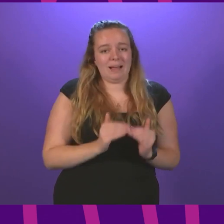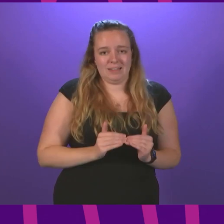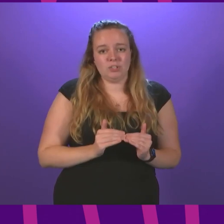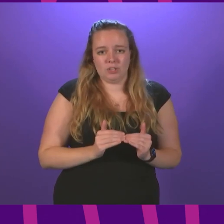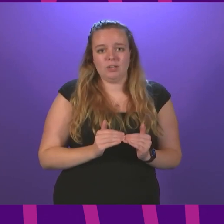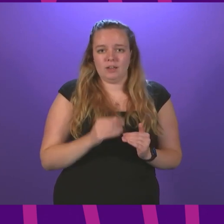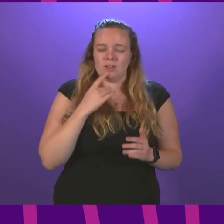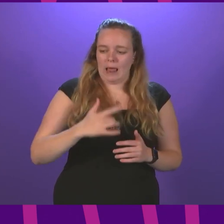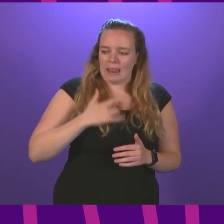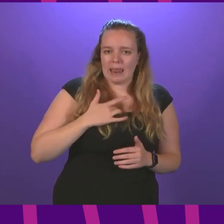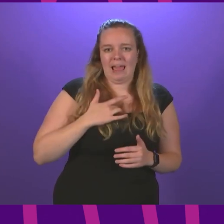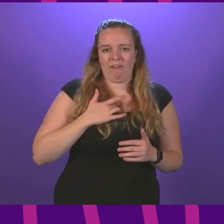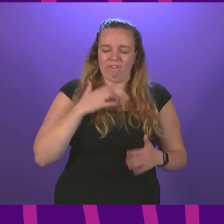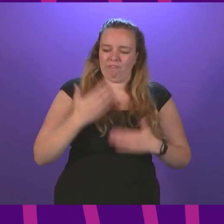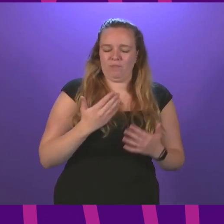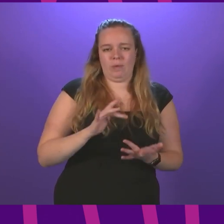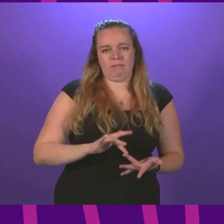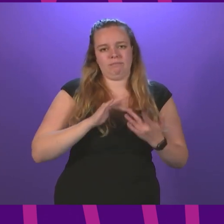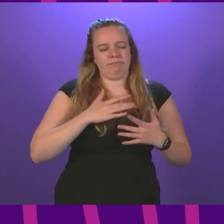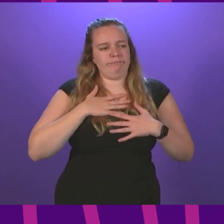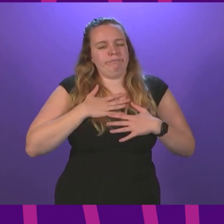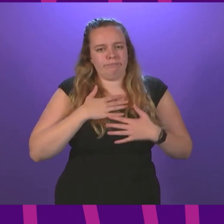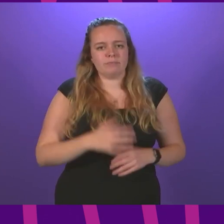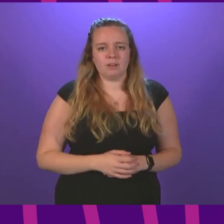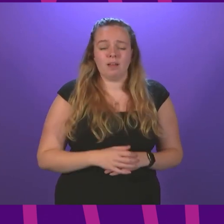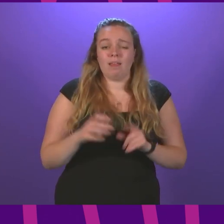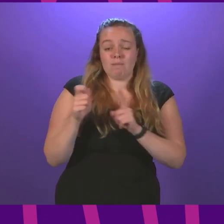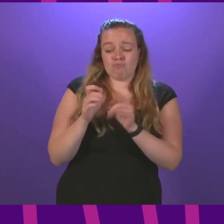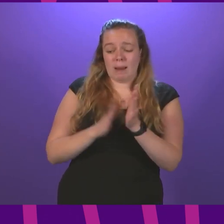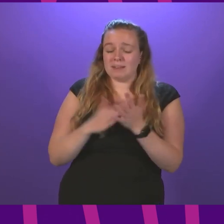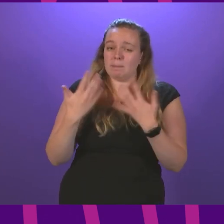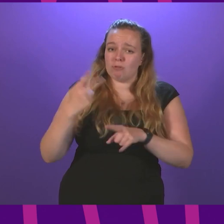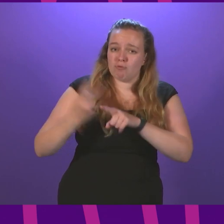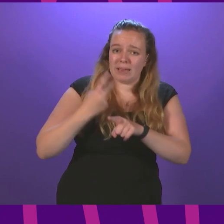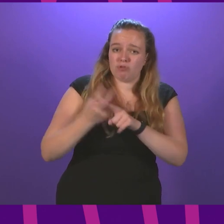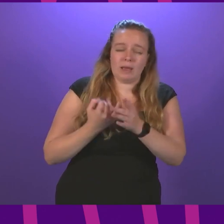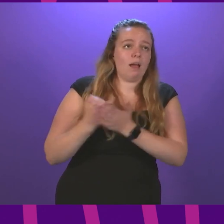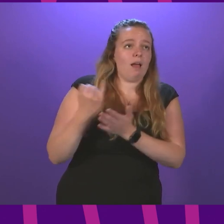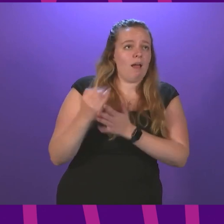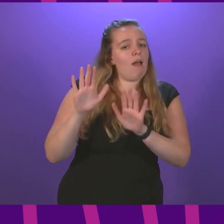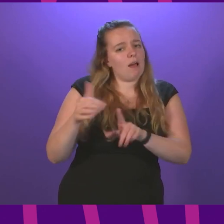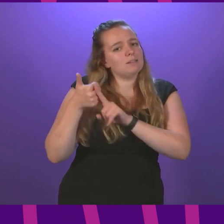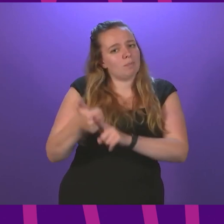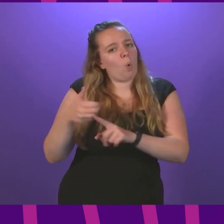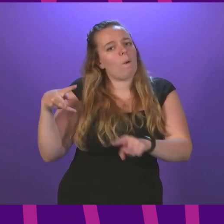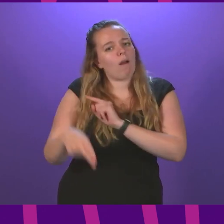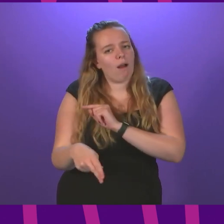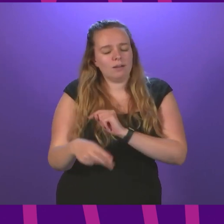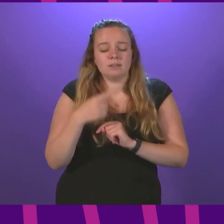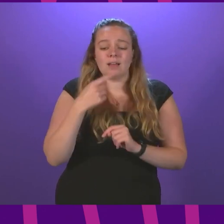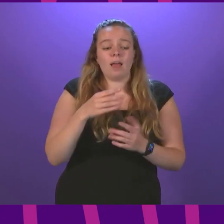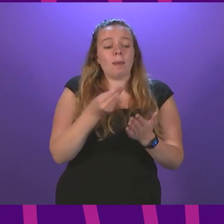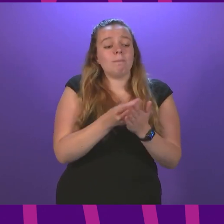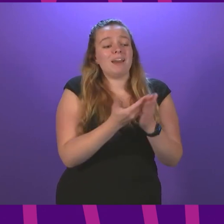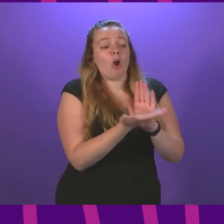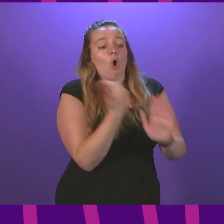to live with a modicum of dignity. The Prime Minister has repeatedly defended the cut by suggesting that taking money